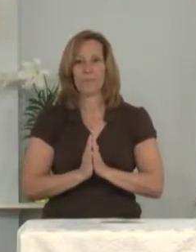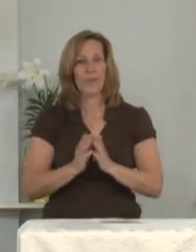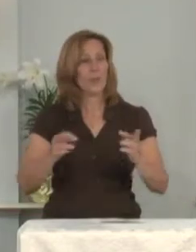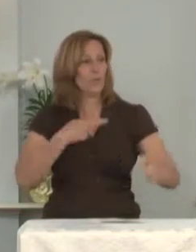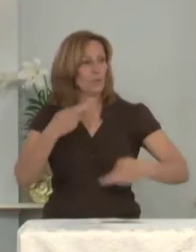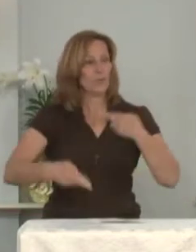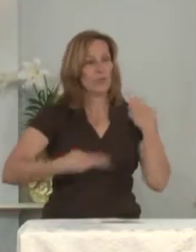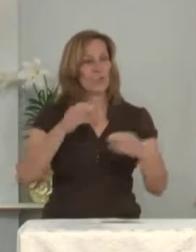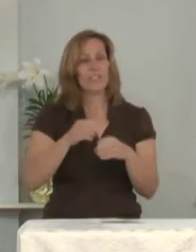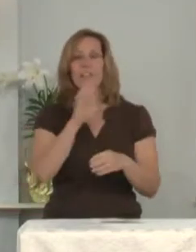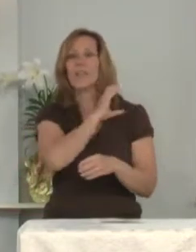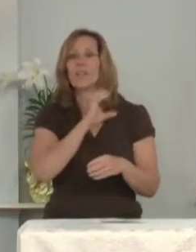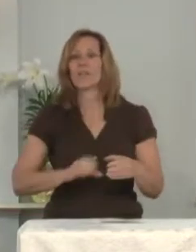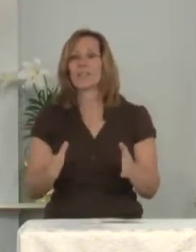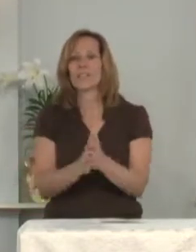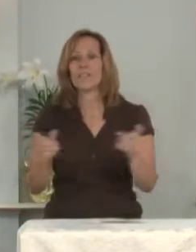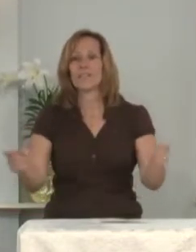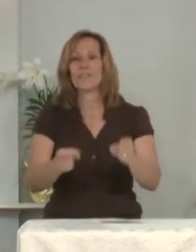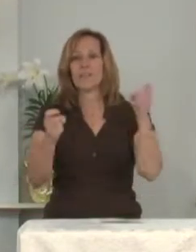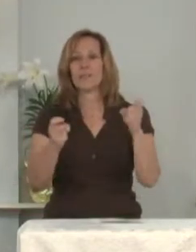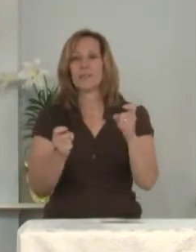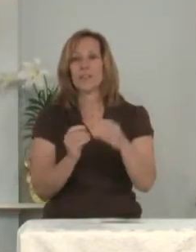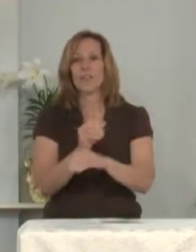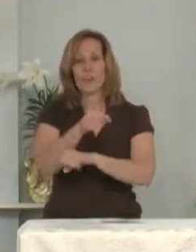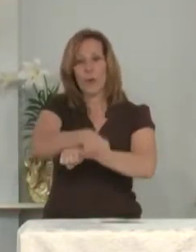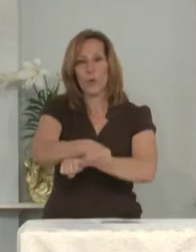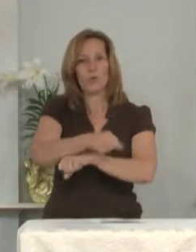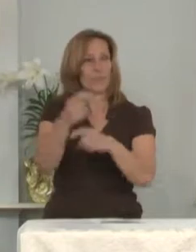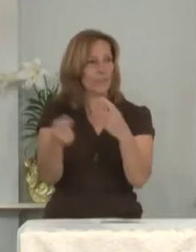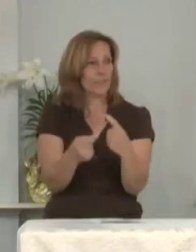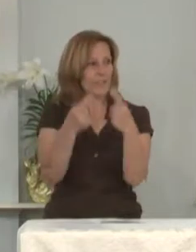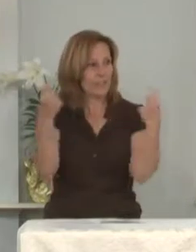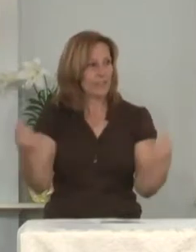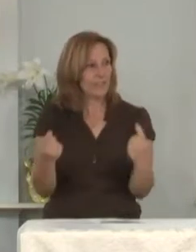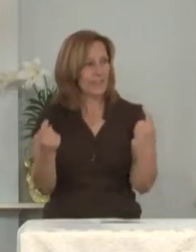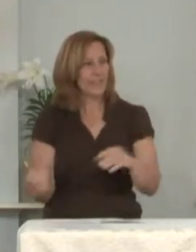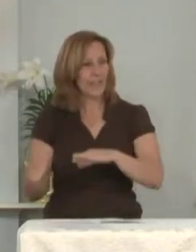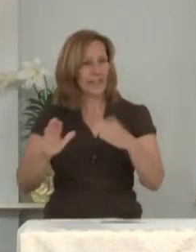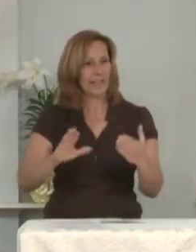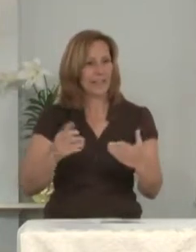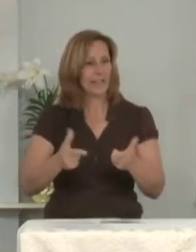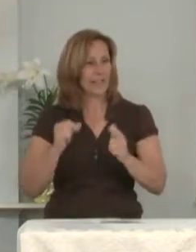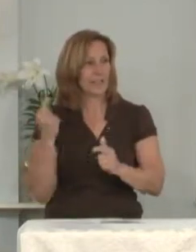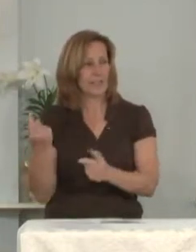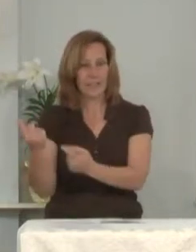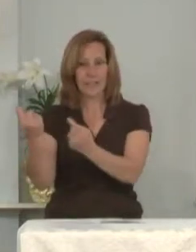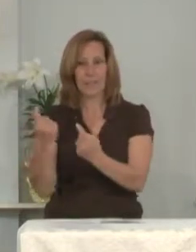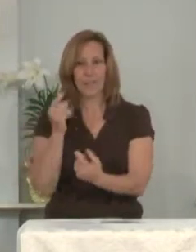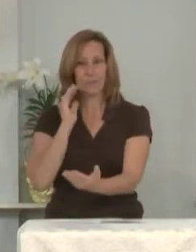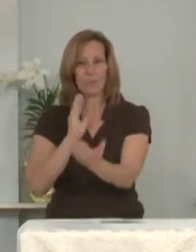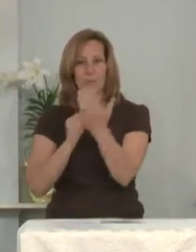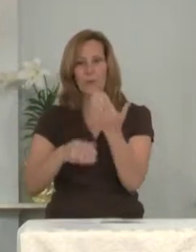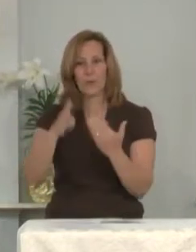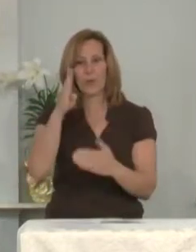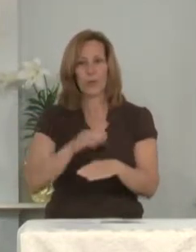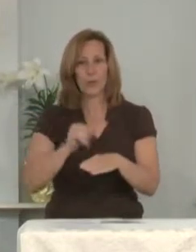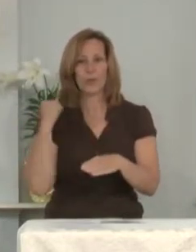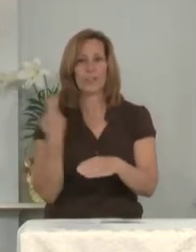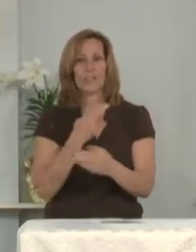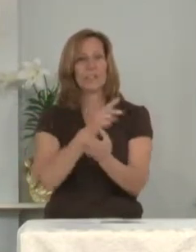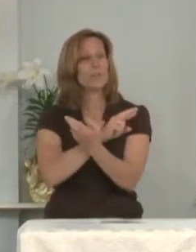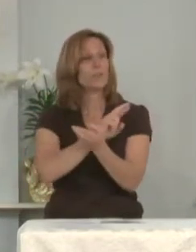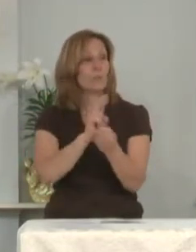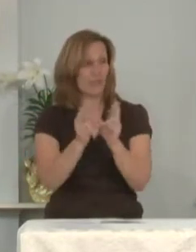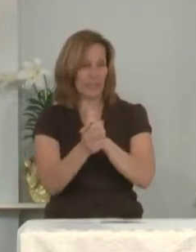Rejoicing in Christ's victory over sin and death, let us come before God who calls us to repentance.